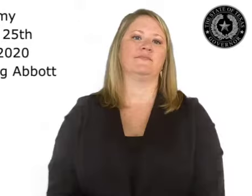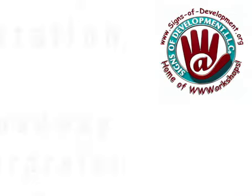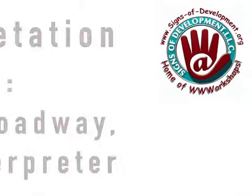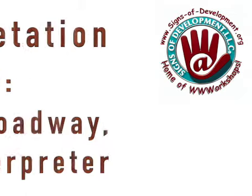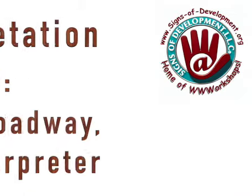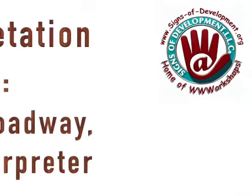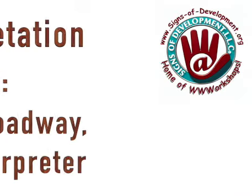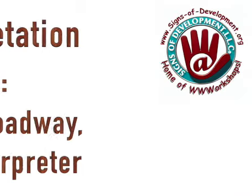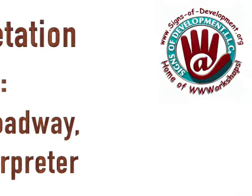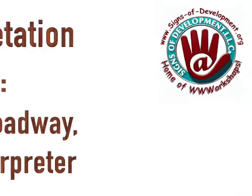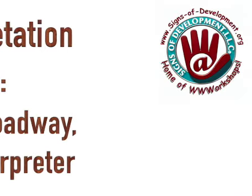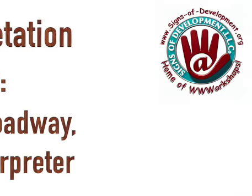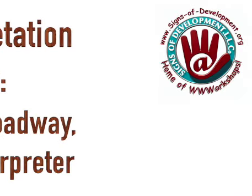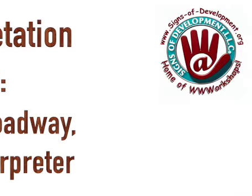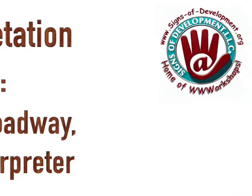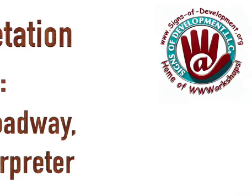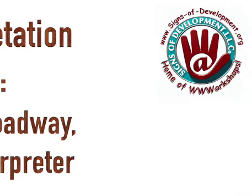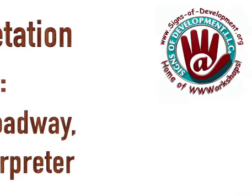Abbott